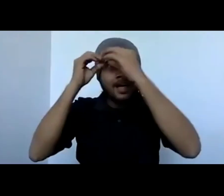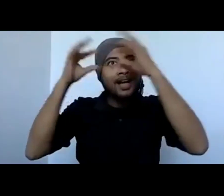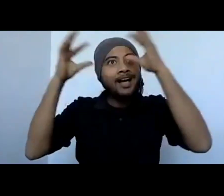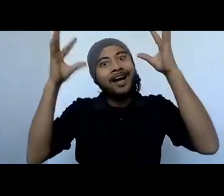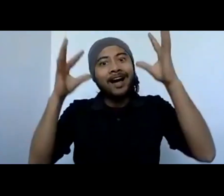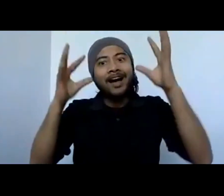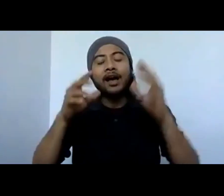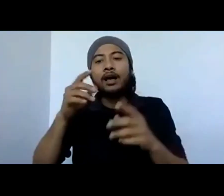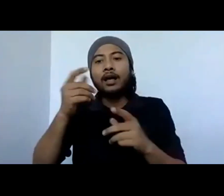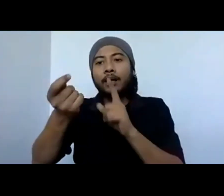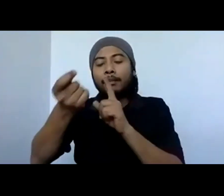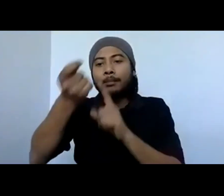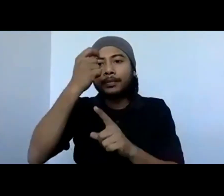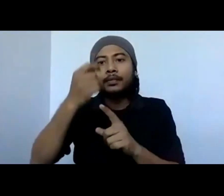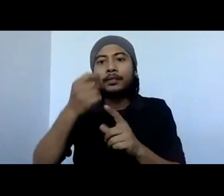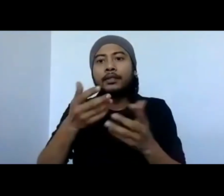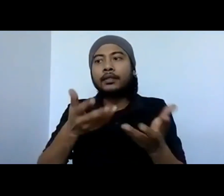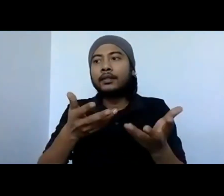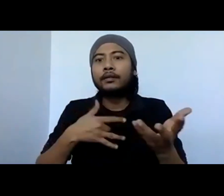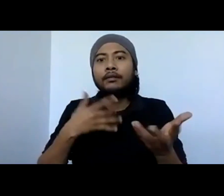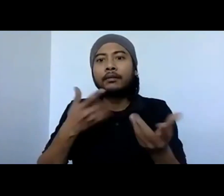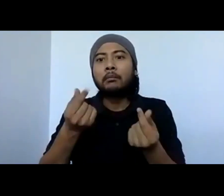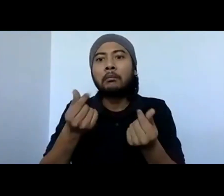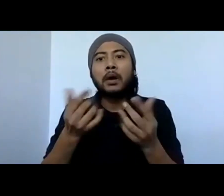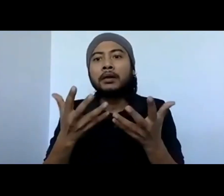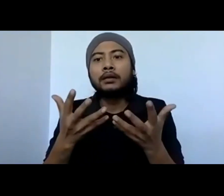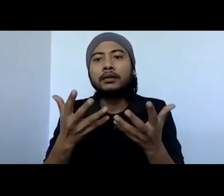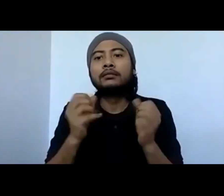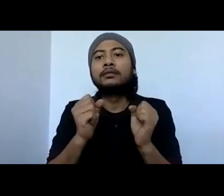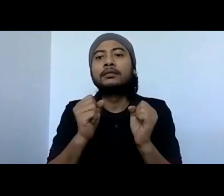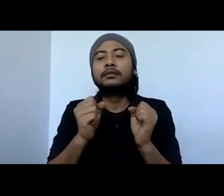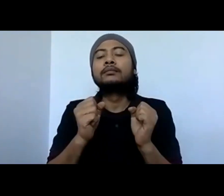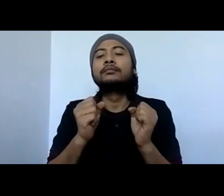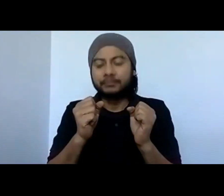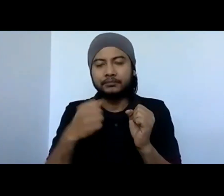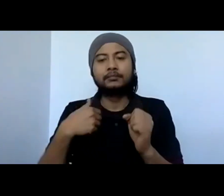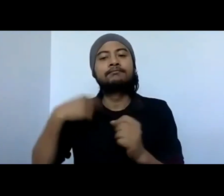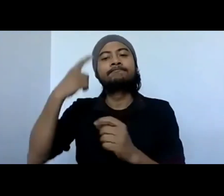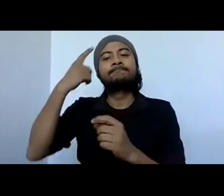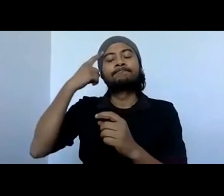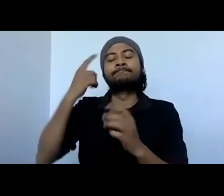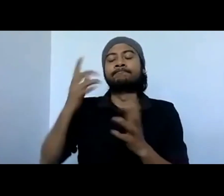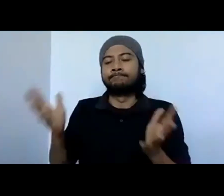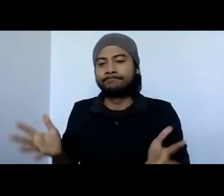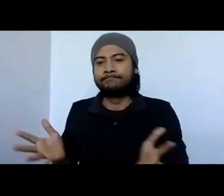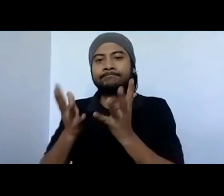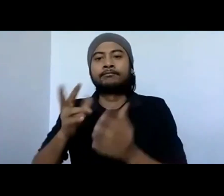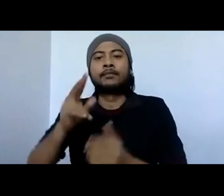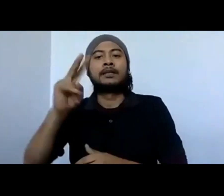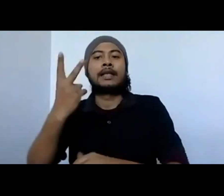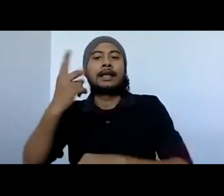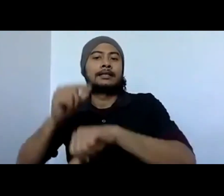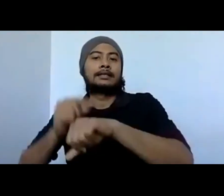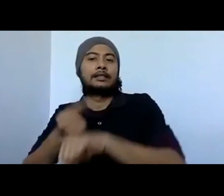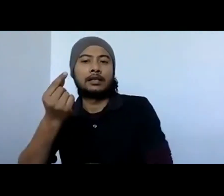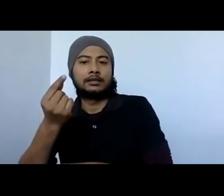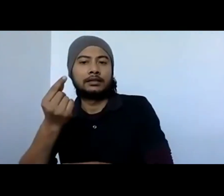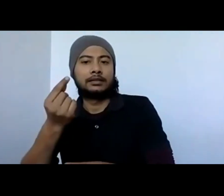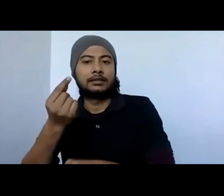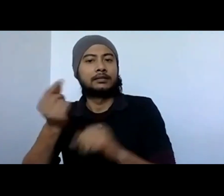said, okay, let's see whether we can work in that area. And this is where we went about doing things. So,